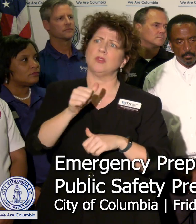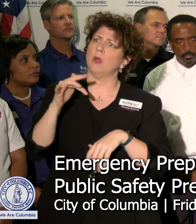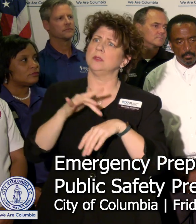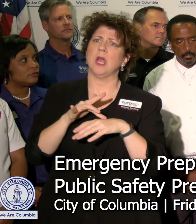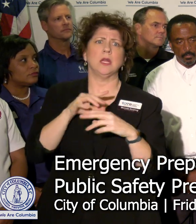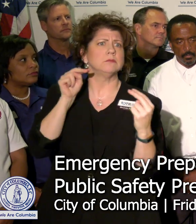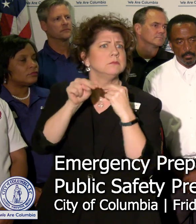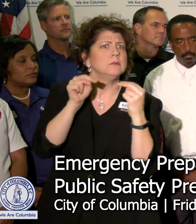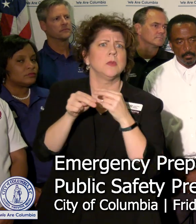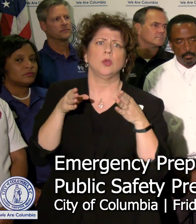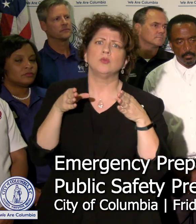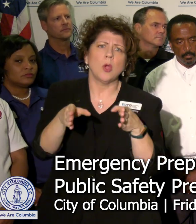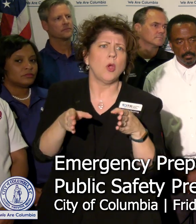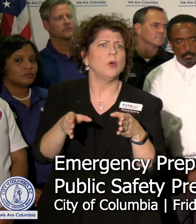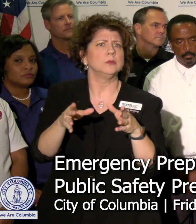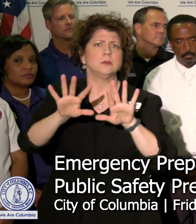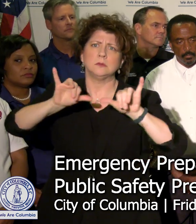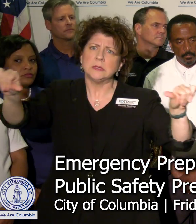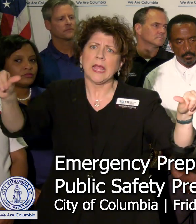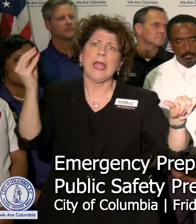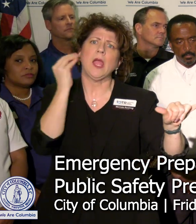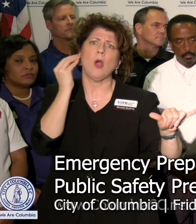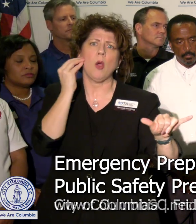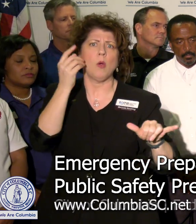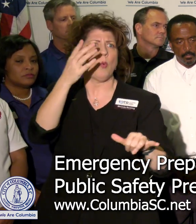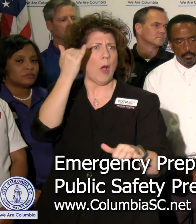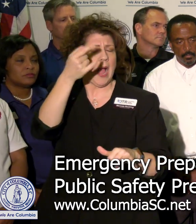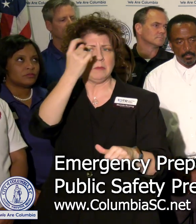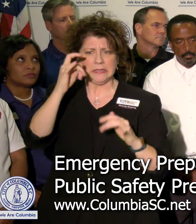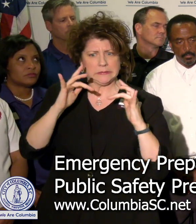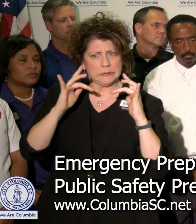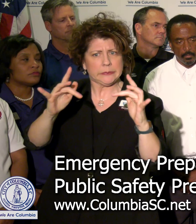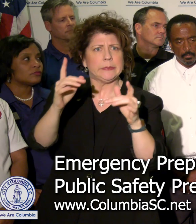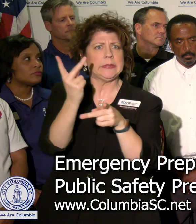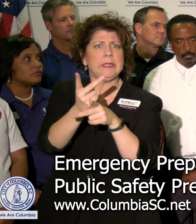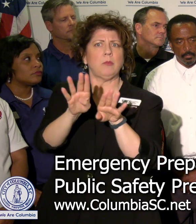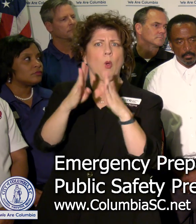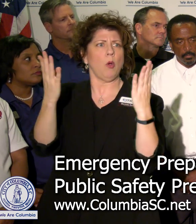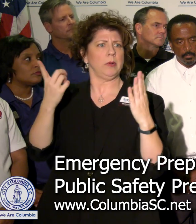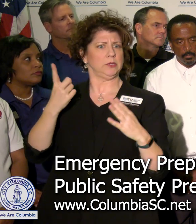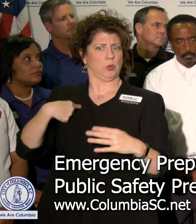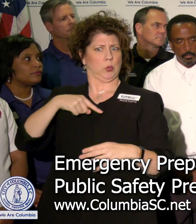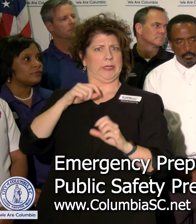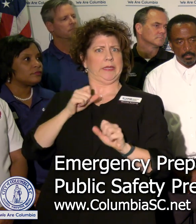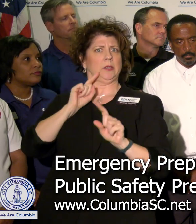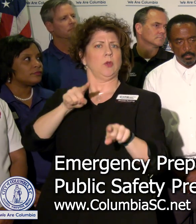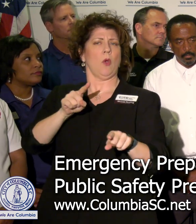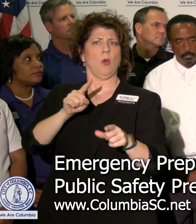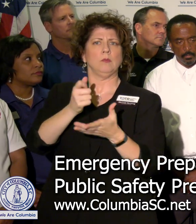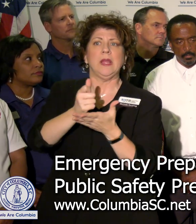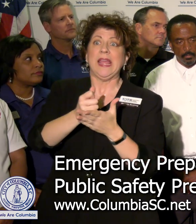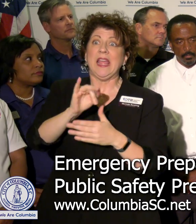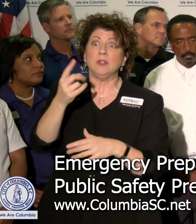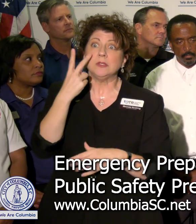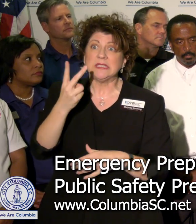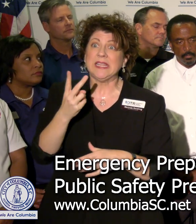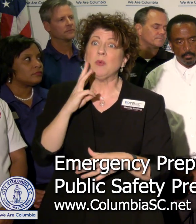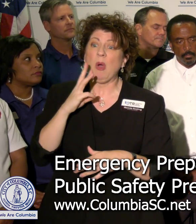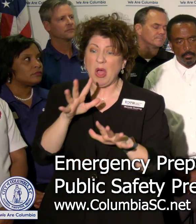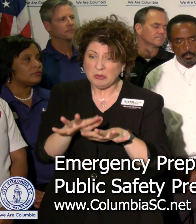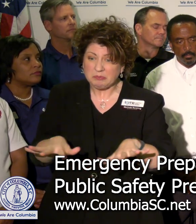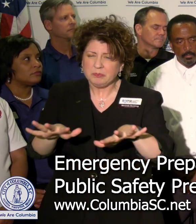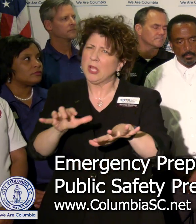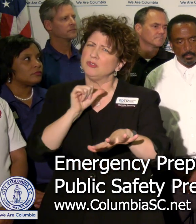keep the roads open so we can respond to assist when necessary. And if you see water, don't drive through water.